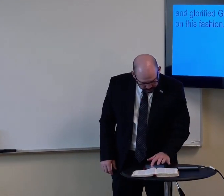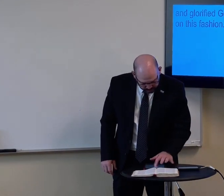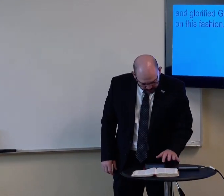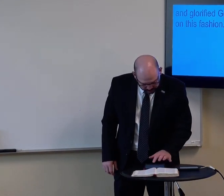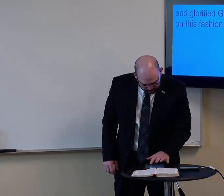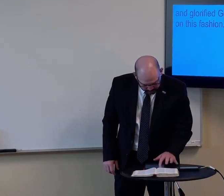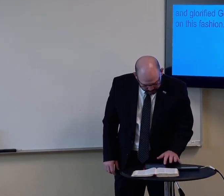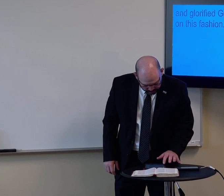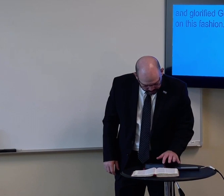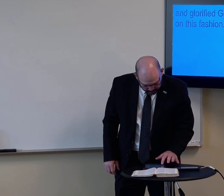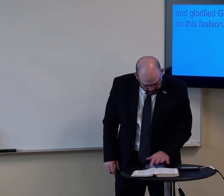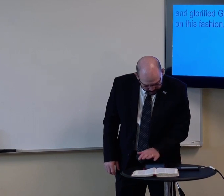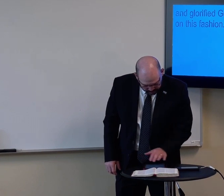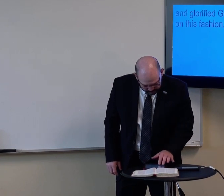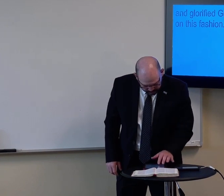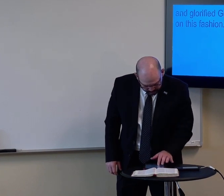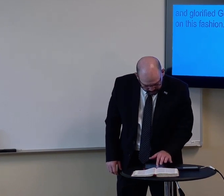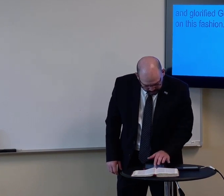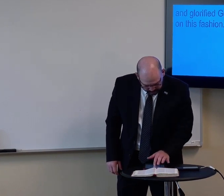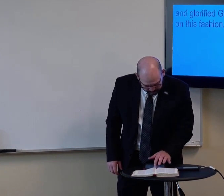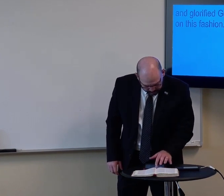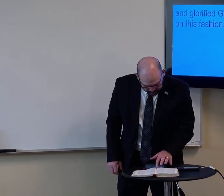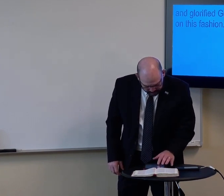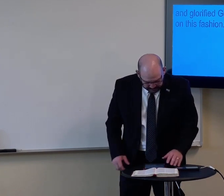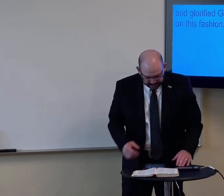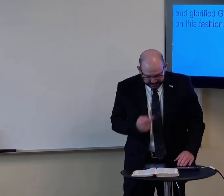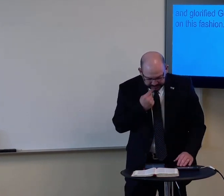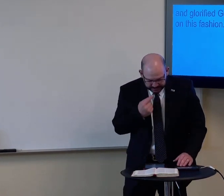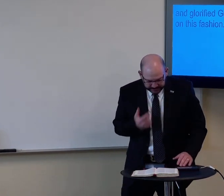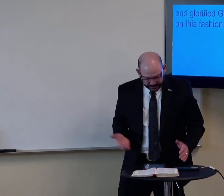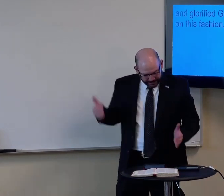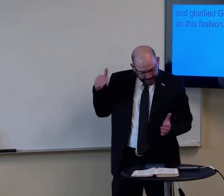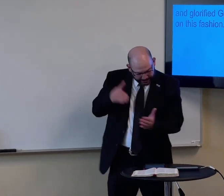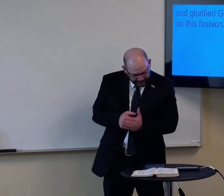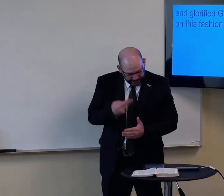Let's read some more. It says,